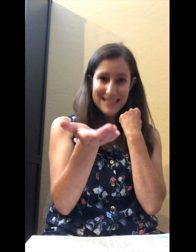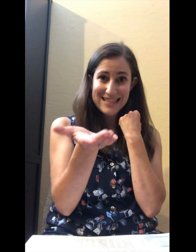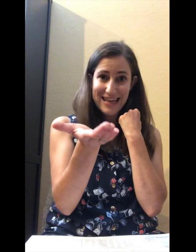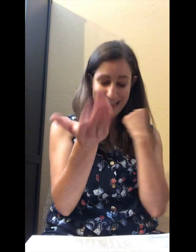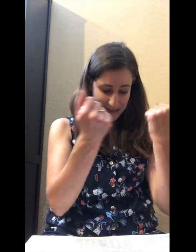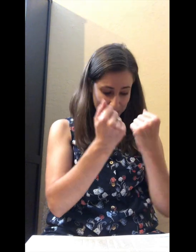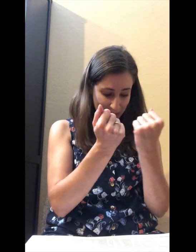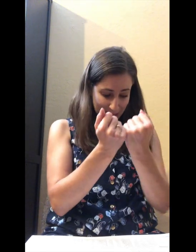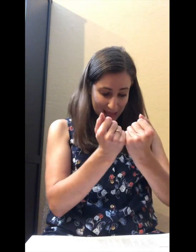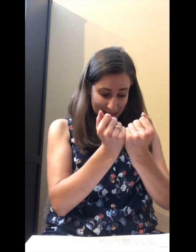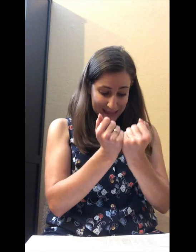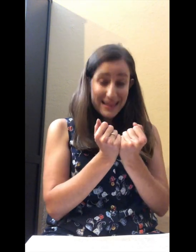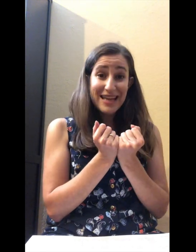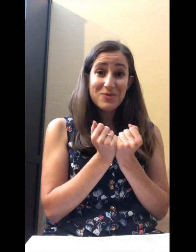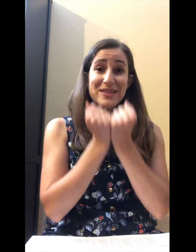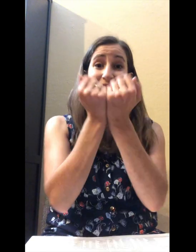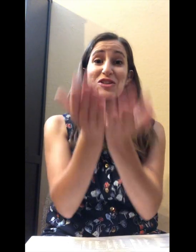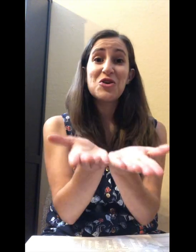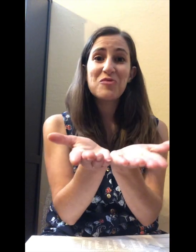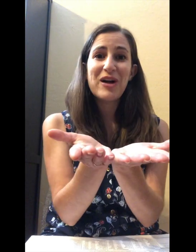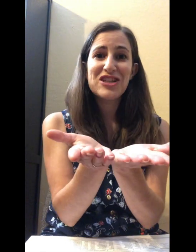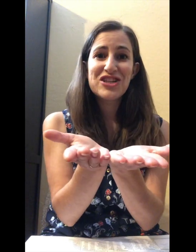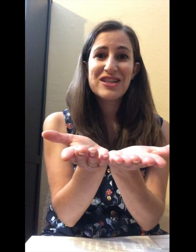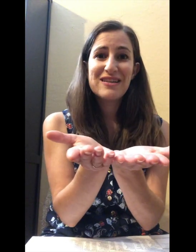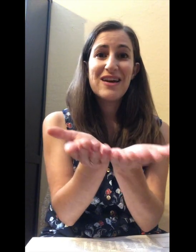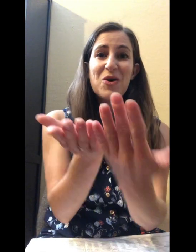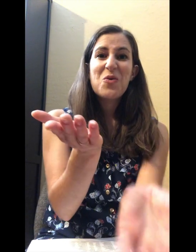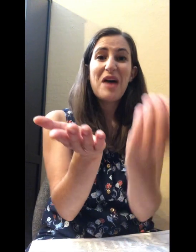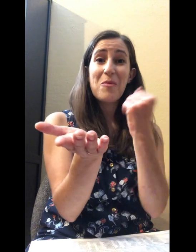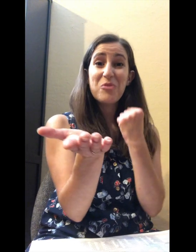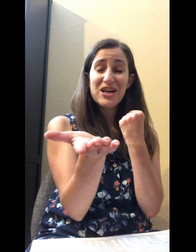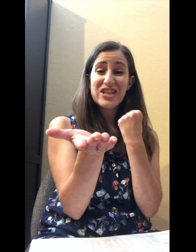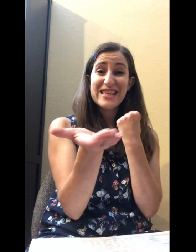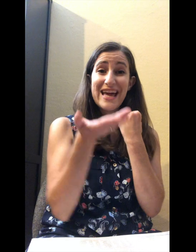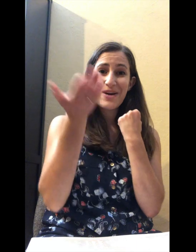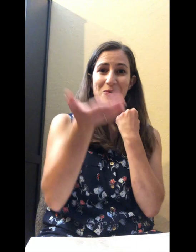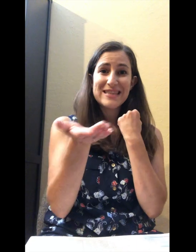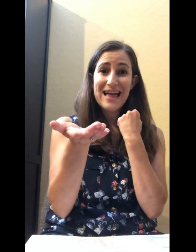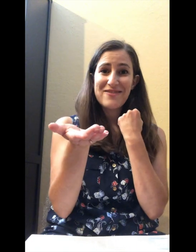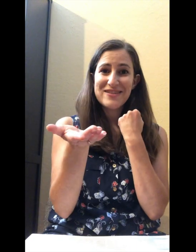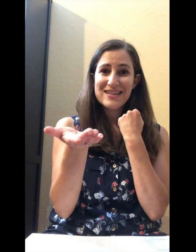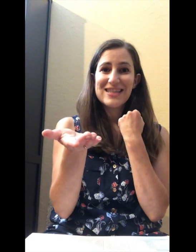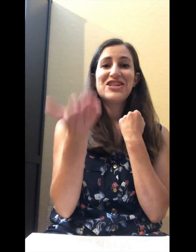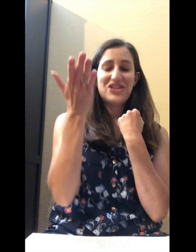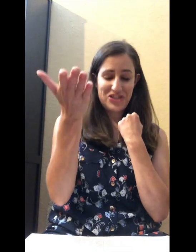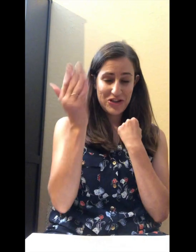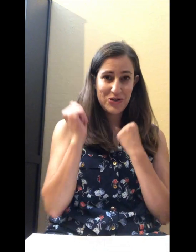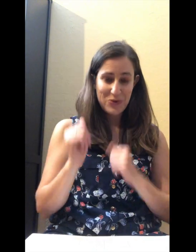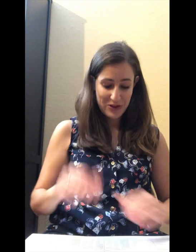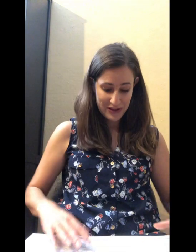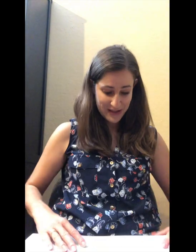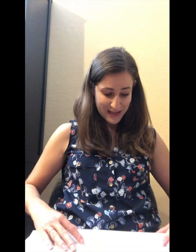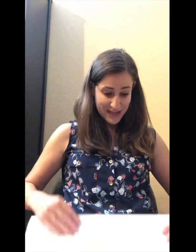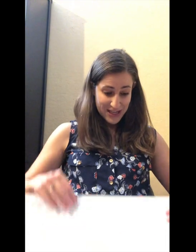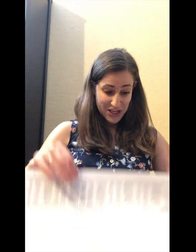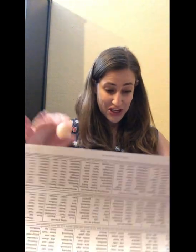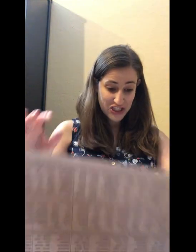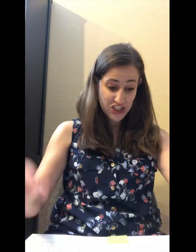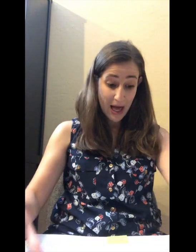Sun. Last one. Say toothbrush. Without brush at the end, what's left? Tooth. Good job.